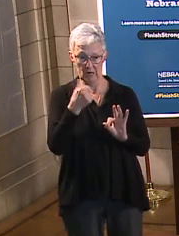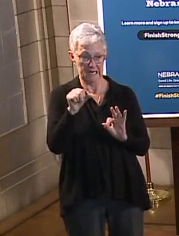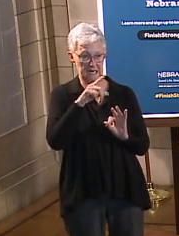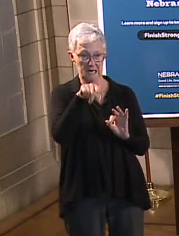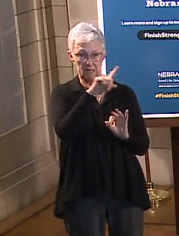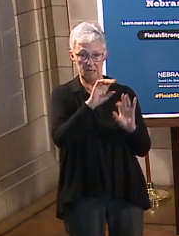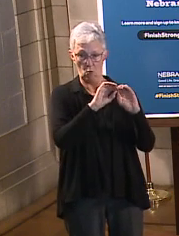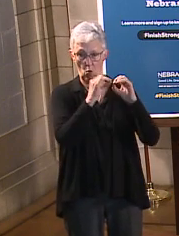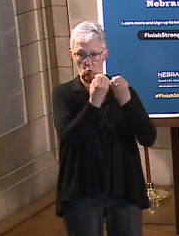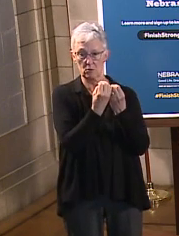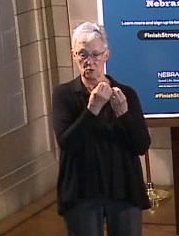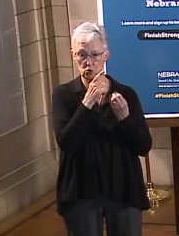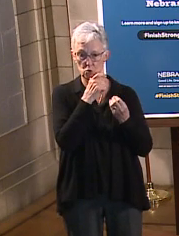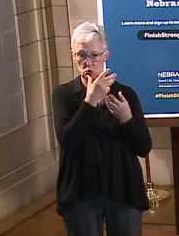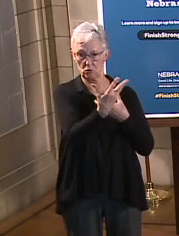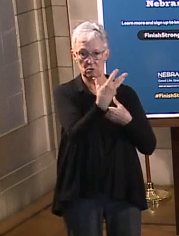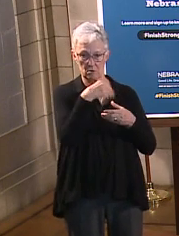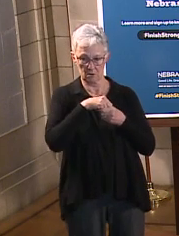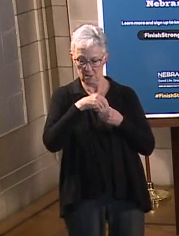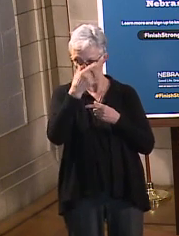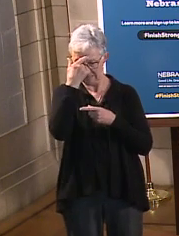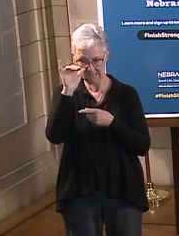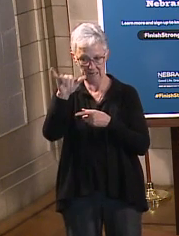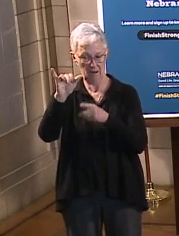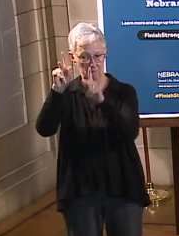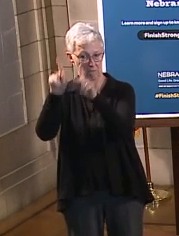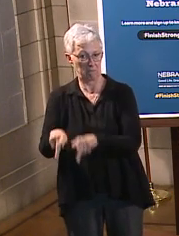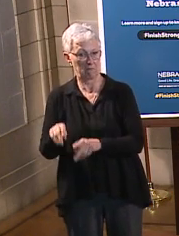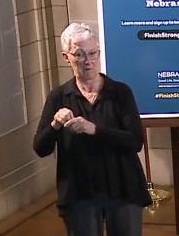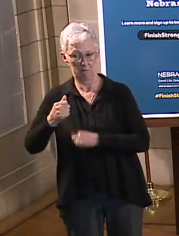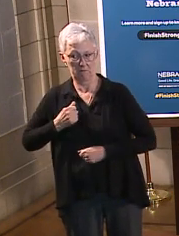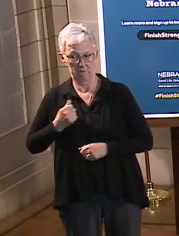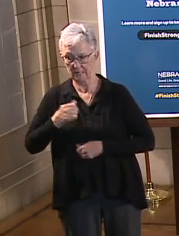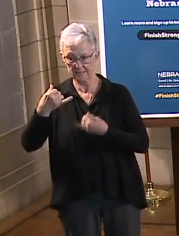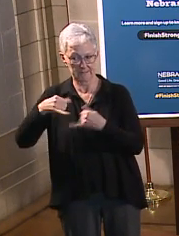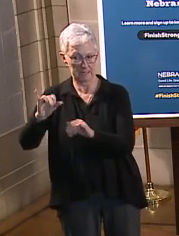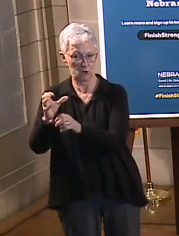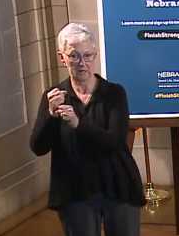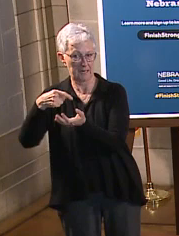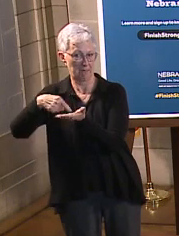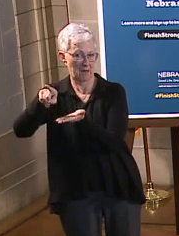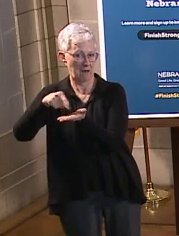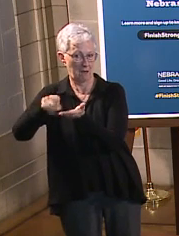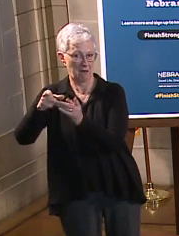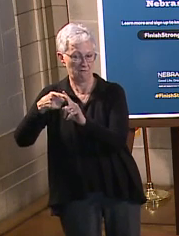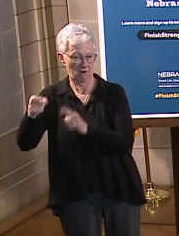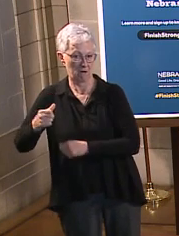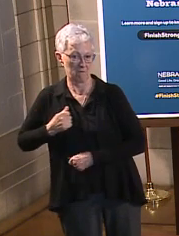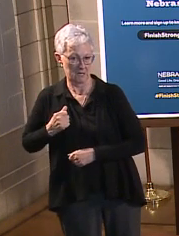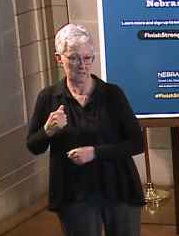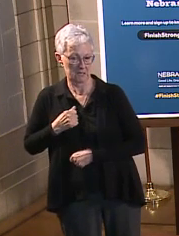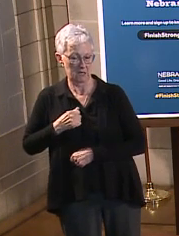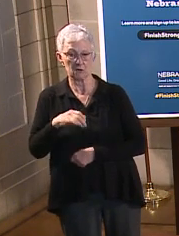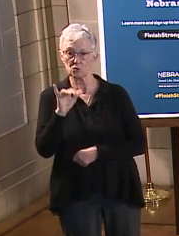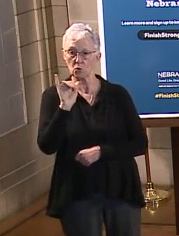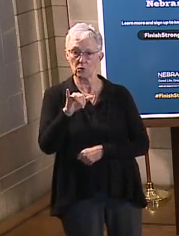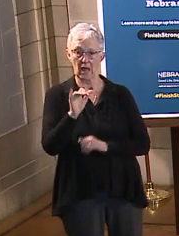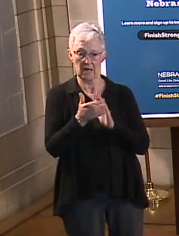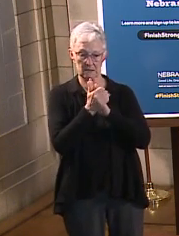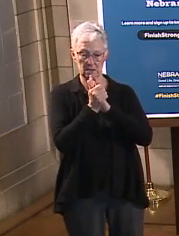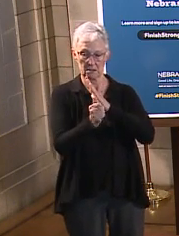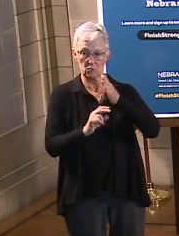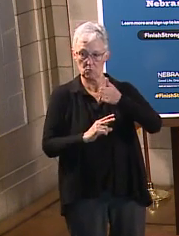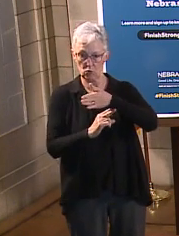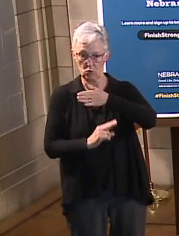is still receiving their active duty pay and entitlements. Employers, meanwhile, can develop the Skill Bridge program to address their specific